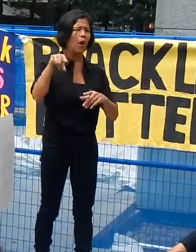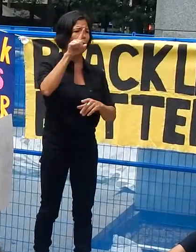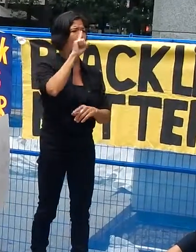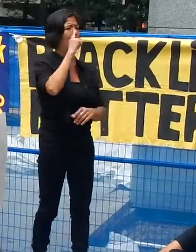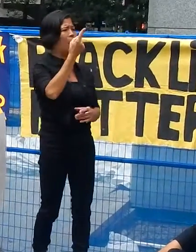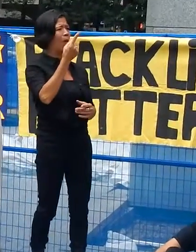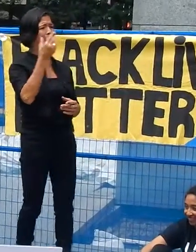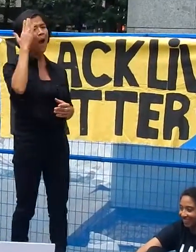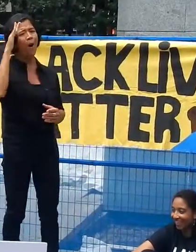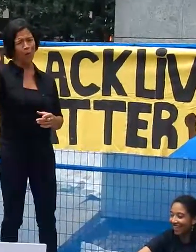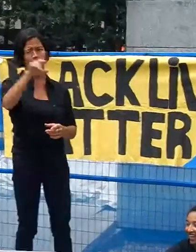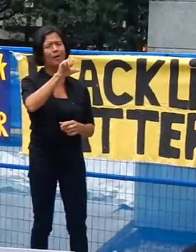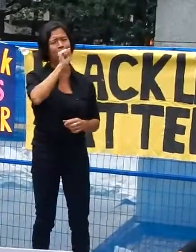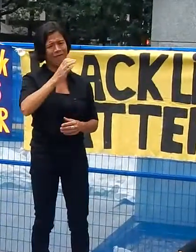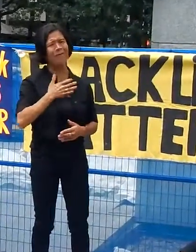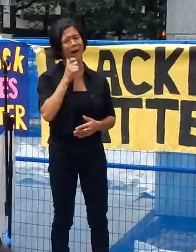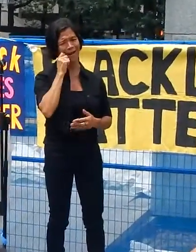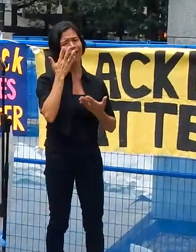know you love my colour.